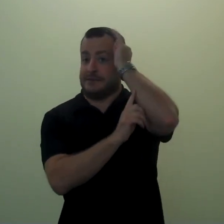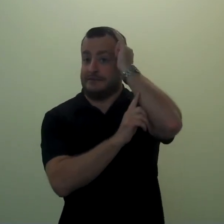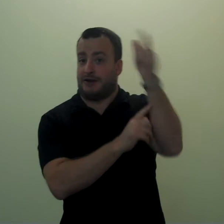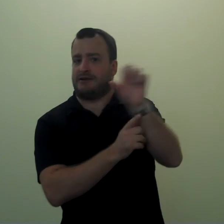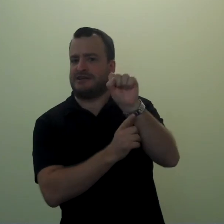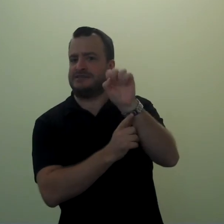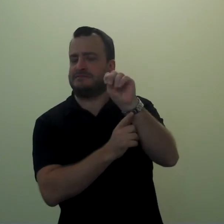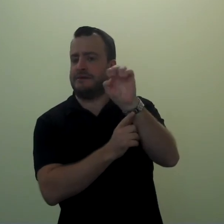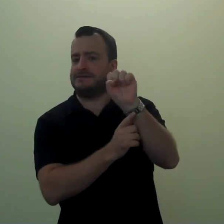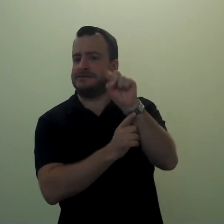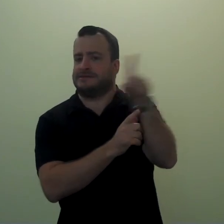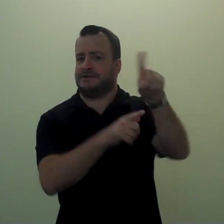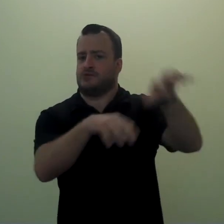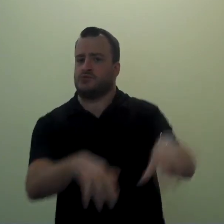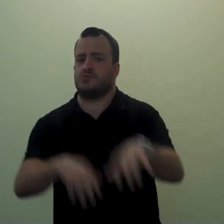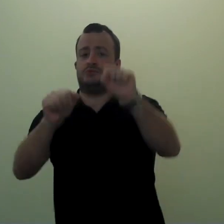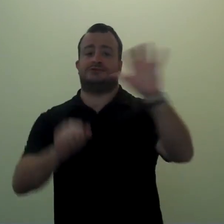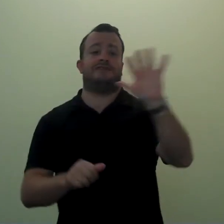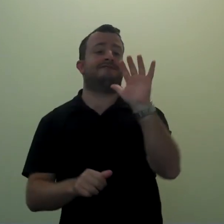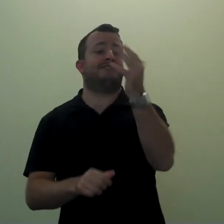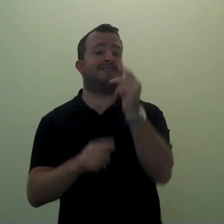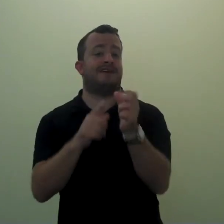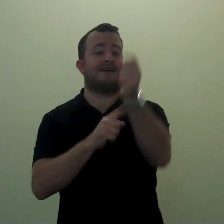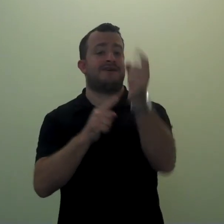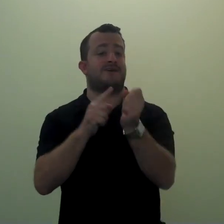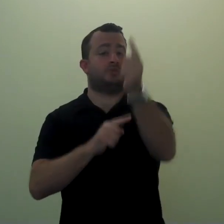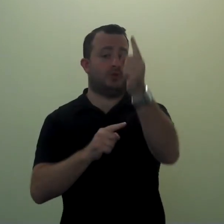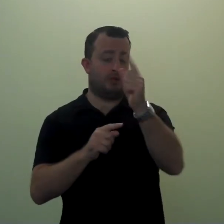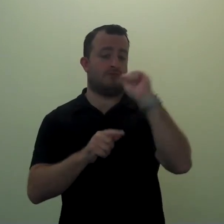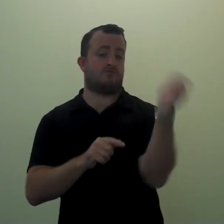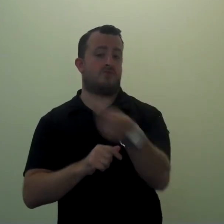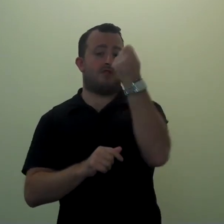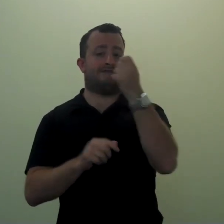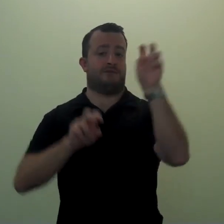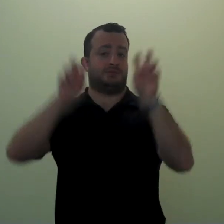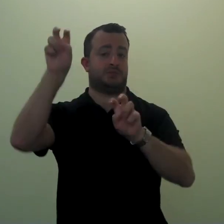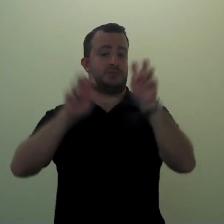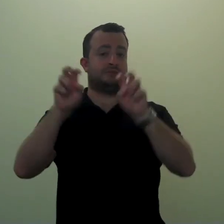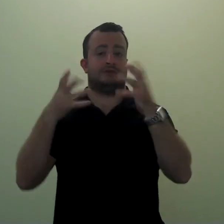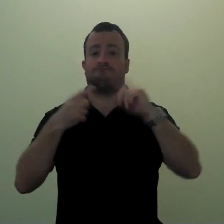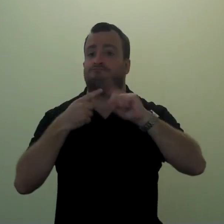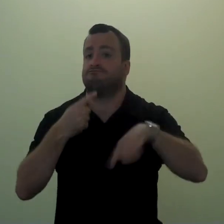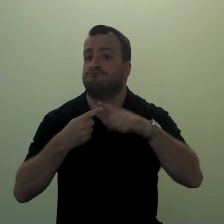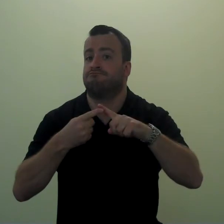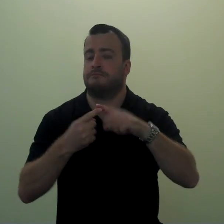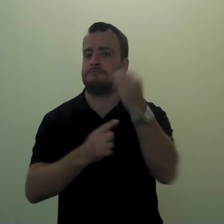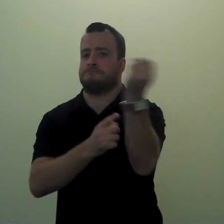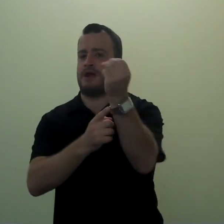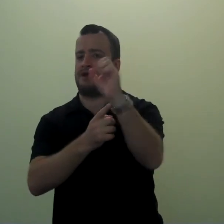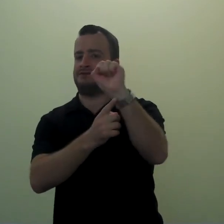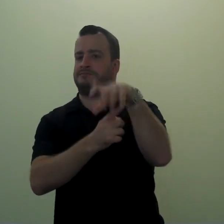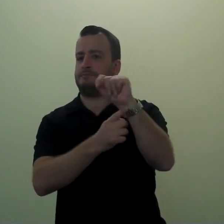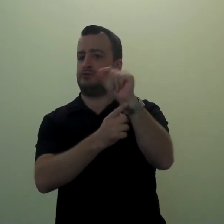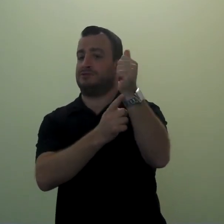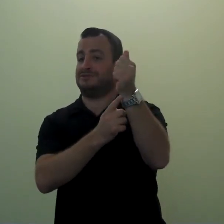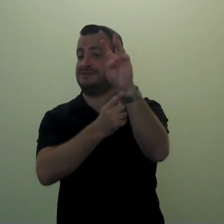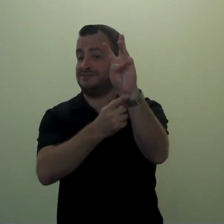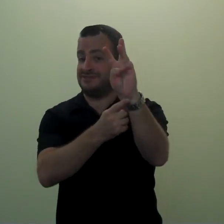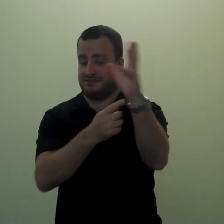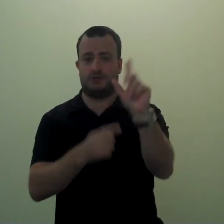St. Mary's School for the Deaf is hosting their 5th annual golf tournament on Monday, September